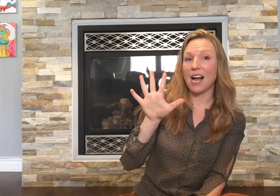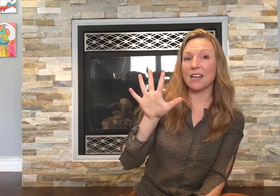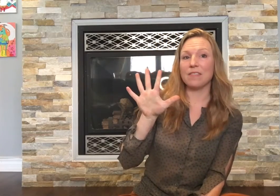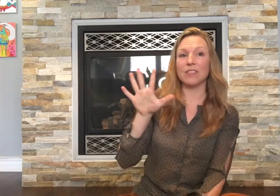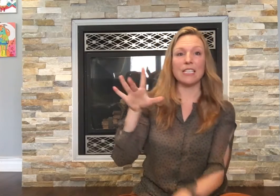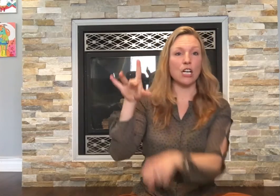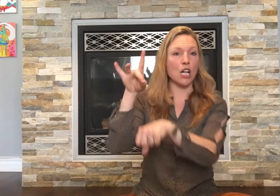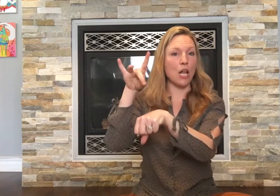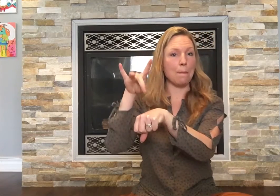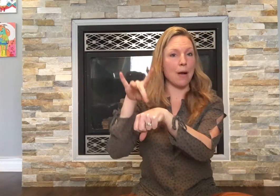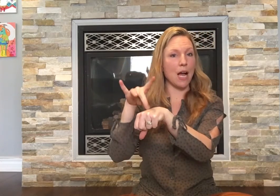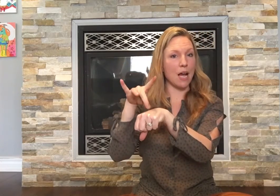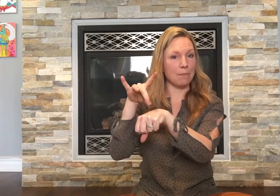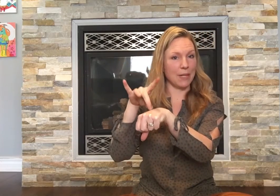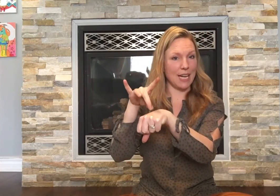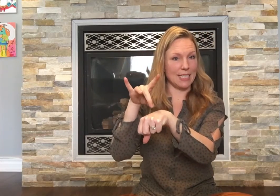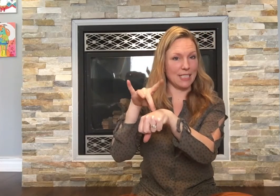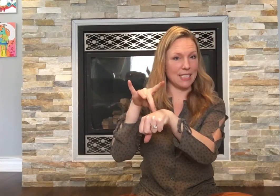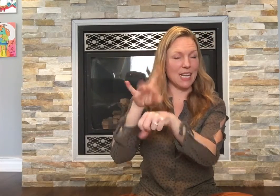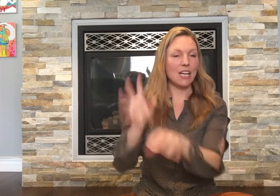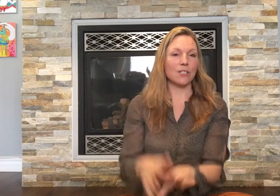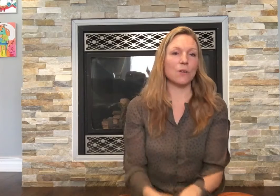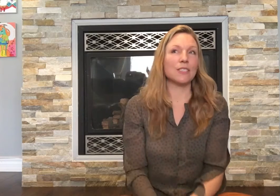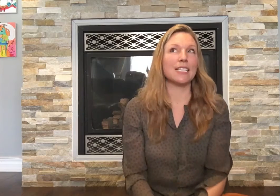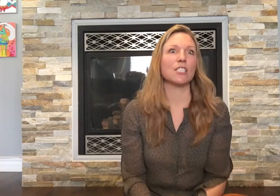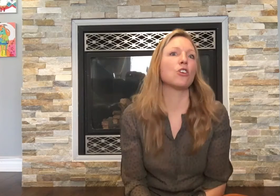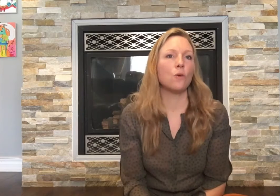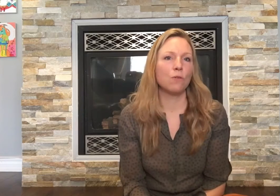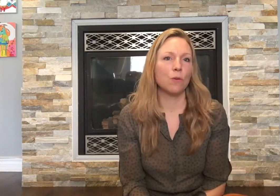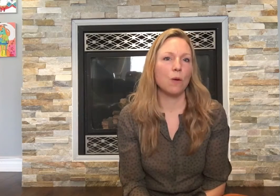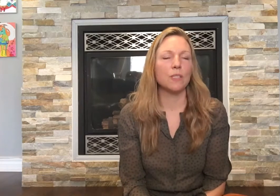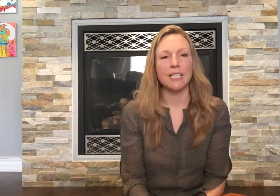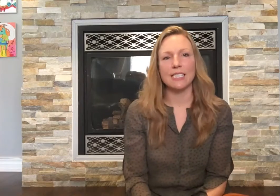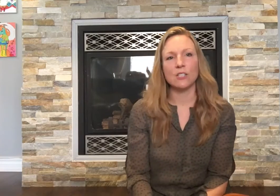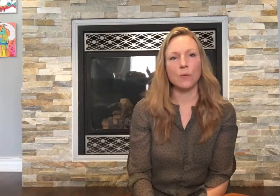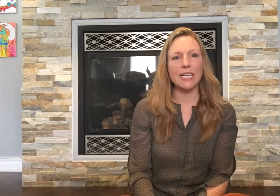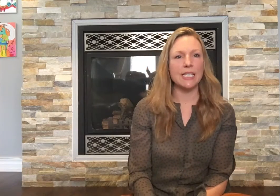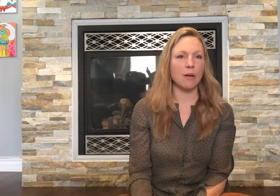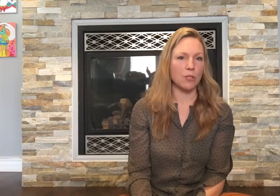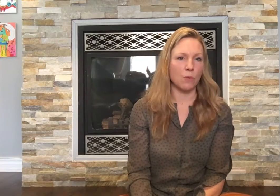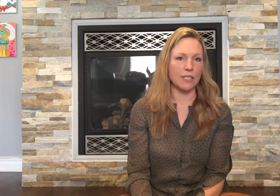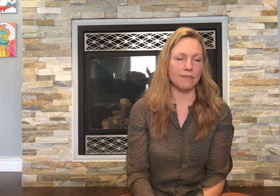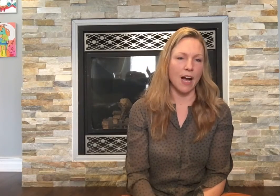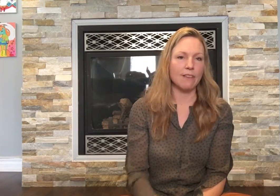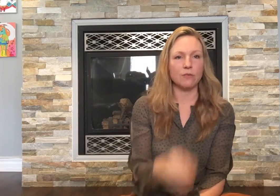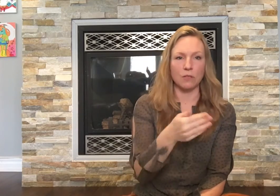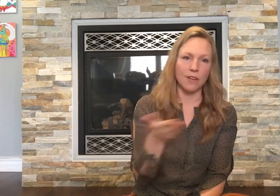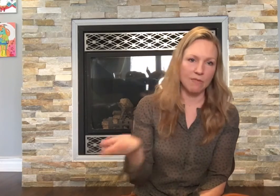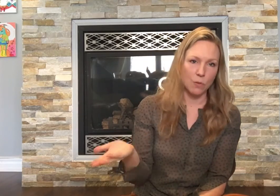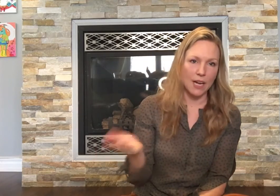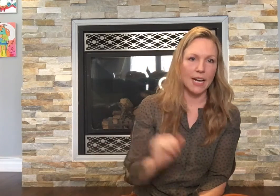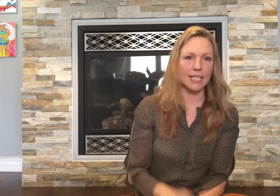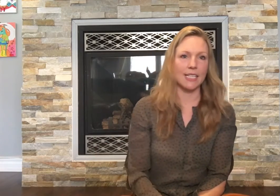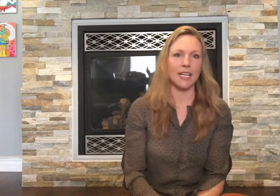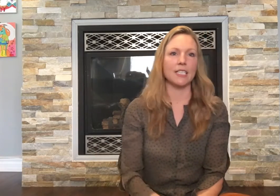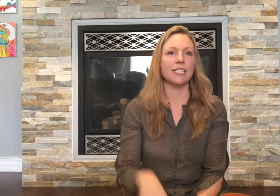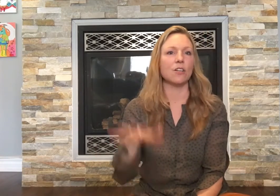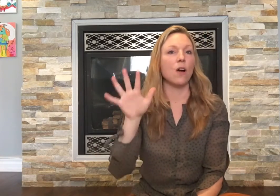Little Pumpkins. So let's go over what we'll need. So we need the numbers one to five or five to one I guess technically. So